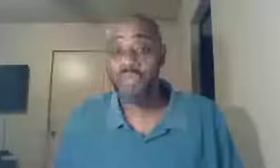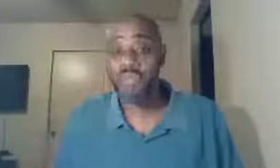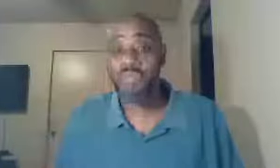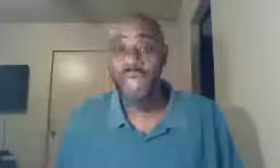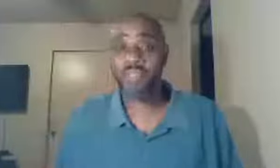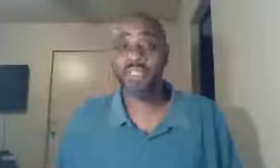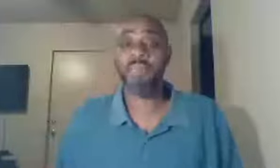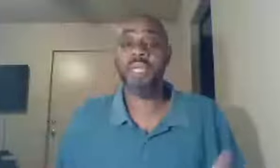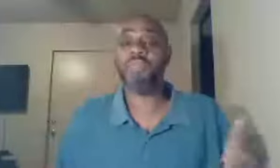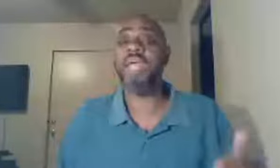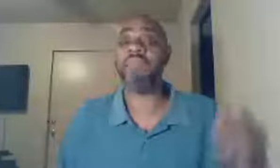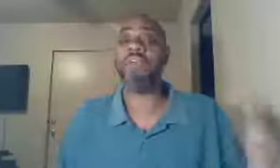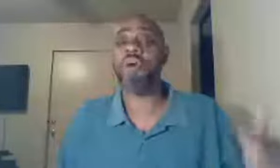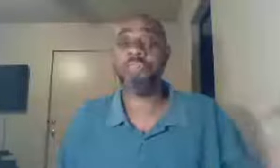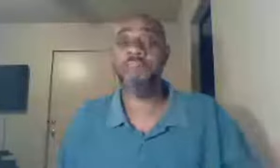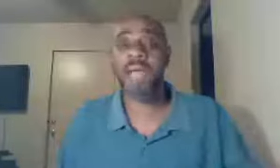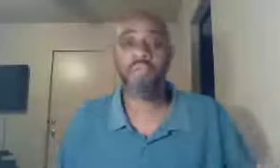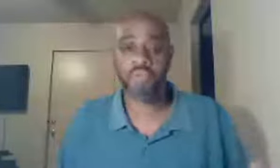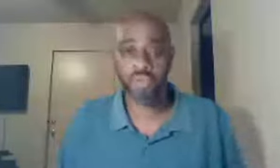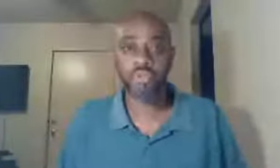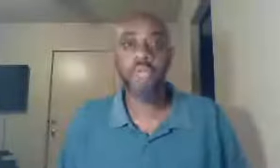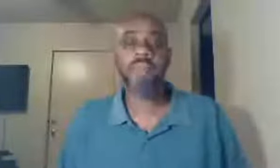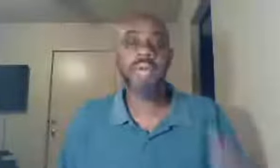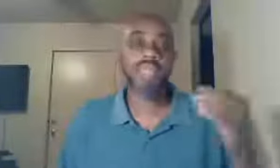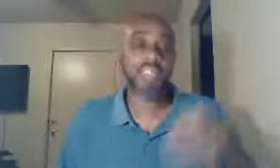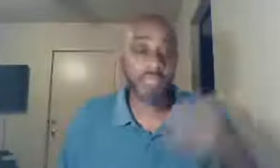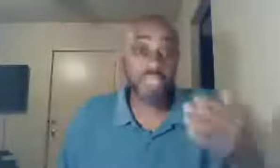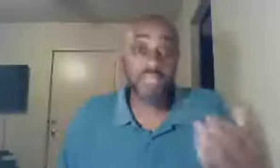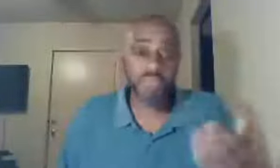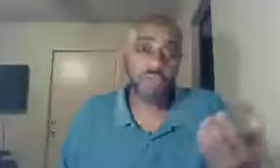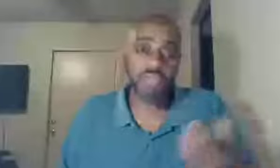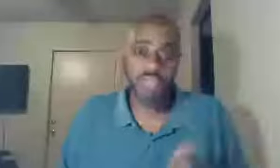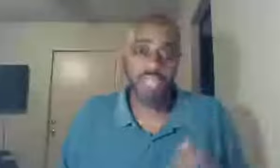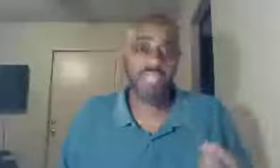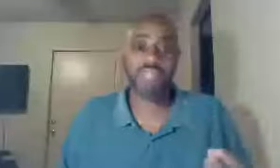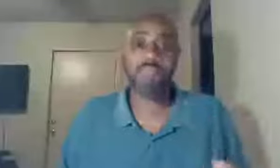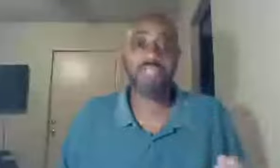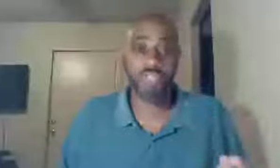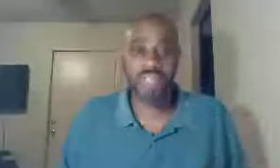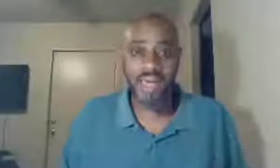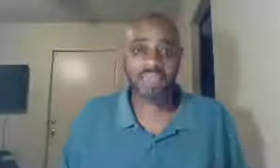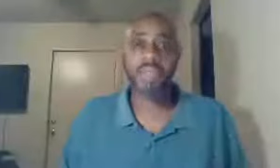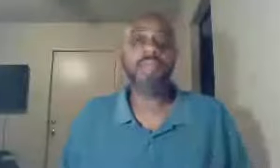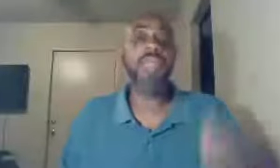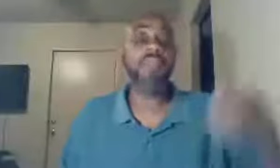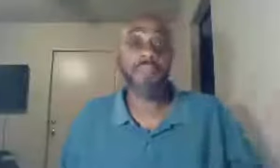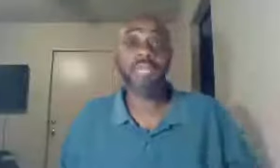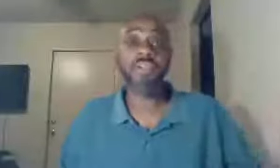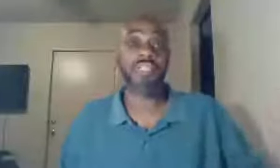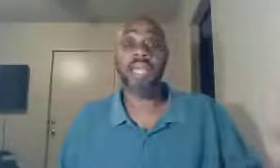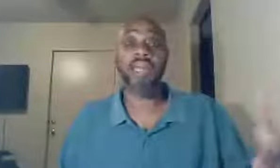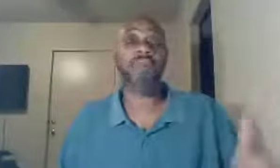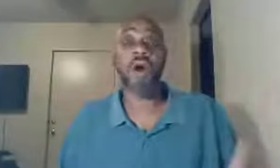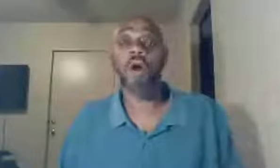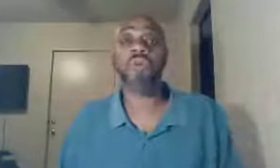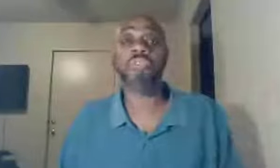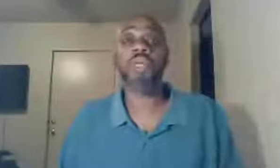do that, just because, we haven't gone, to Bible school, and it seems difficult, the things, that have been discussed, even Peter said, of Paul's